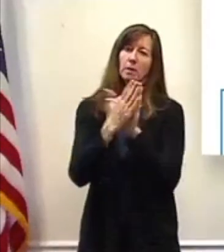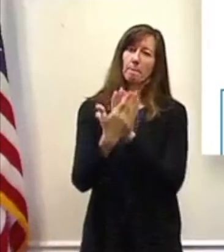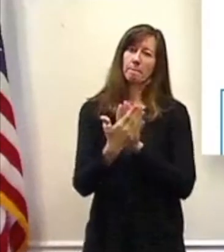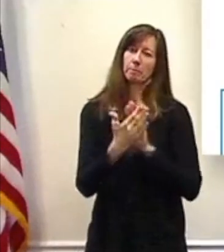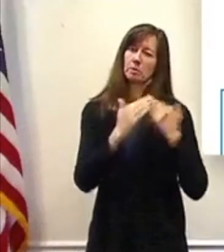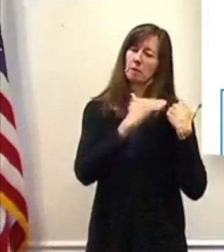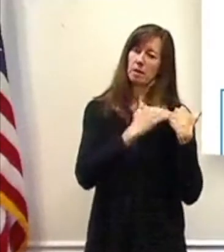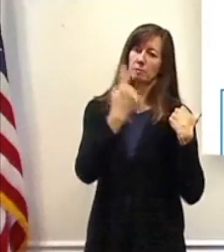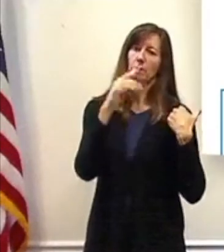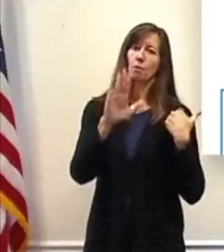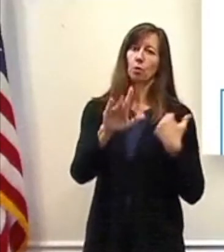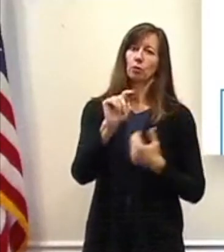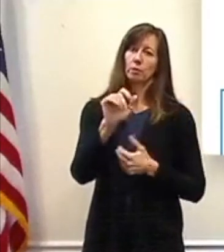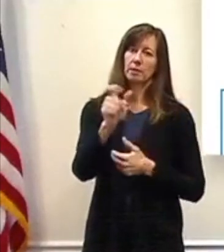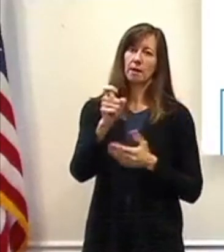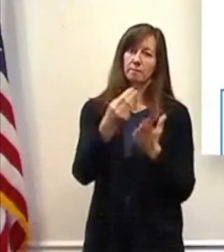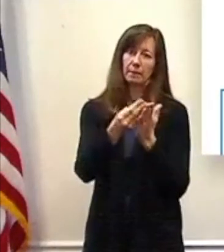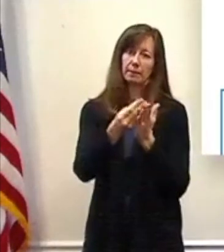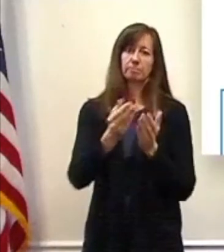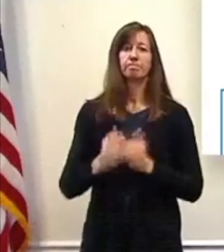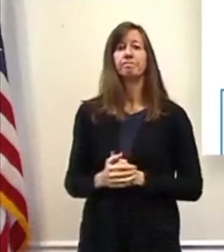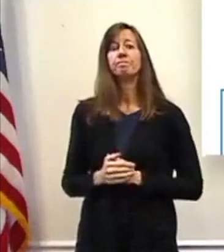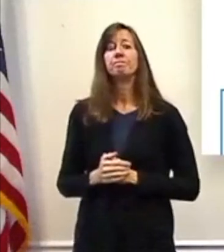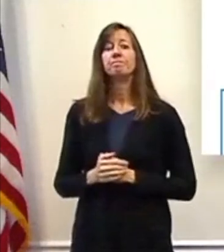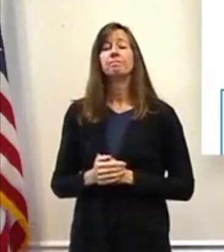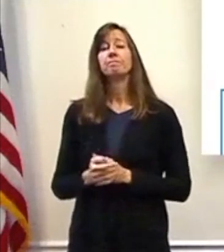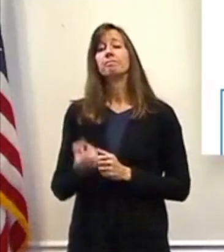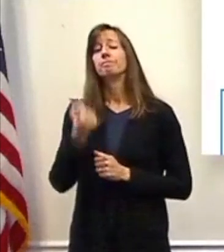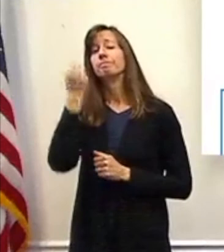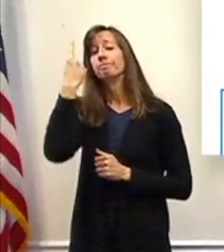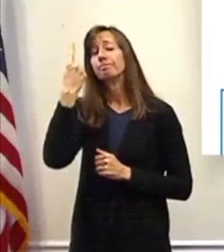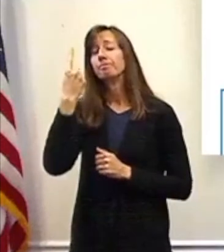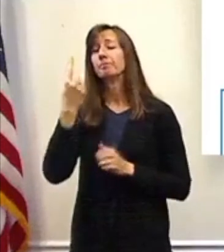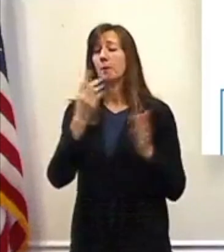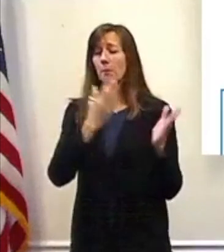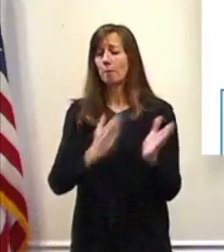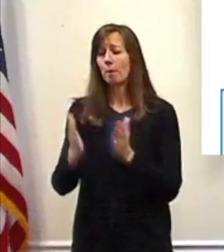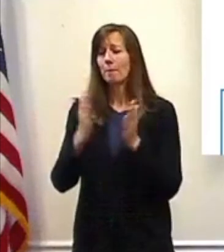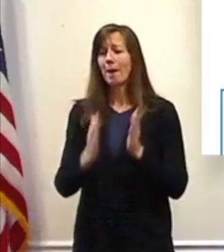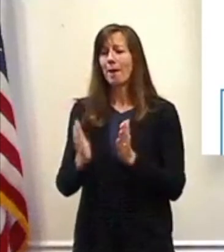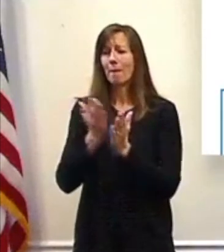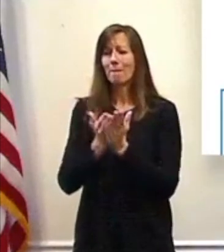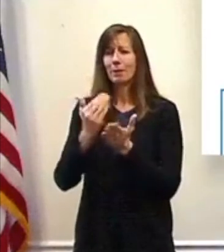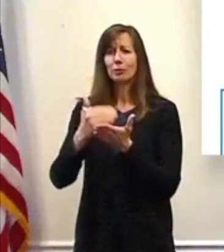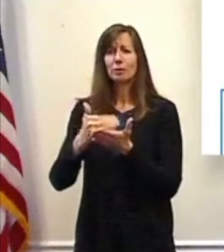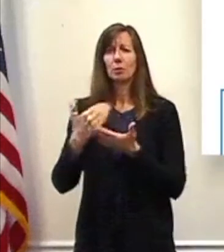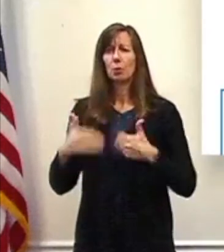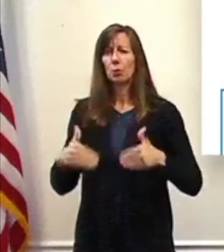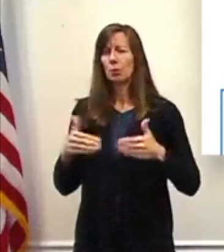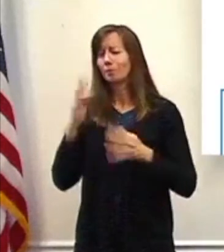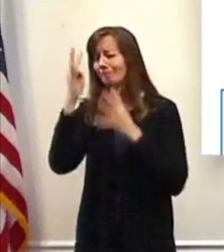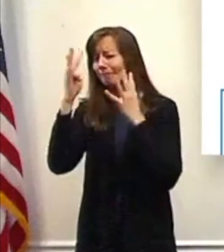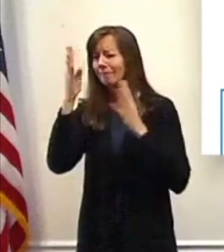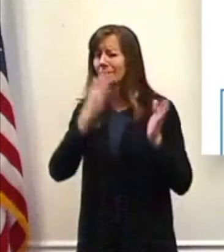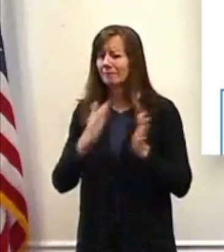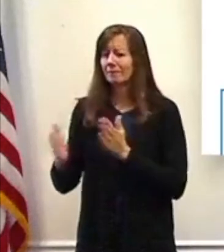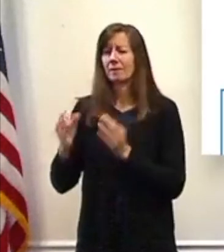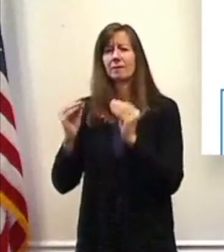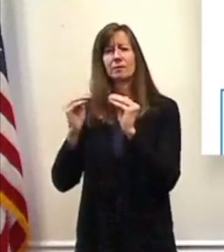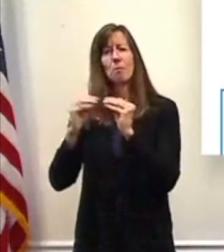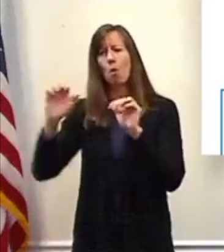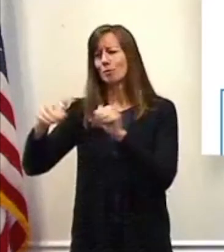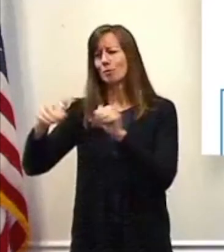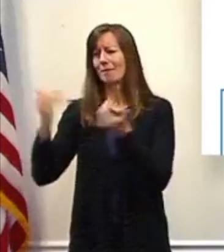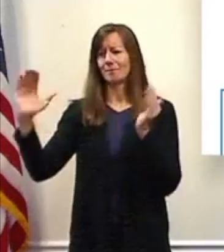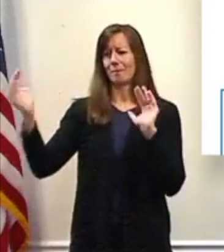as I said, preparing a budget has never been more challenging than it was this year. But there are goals